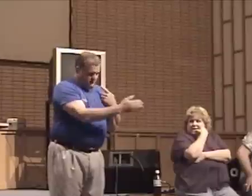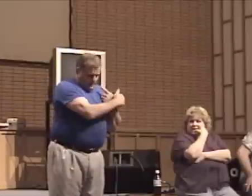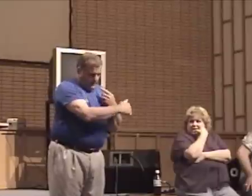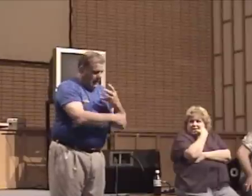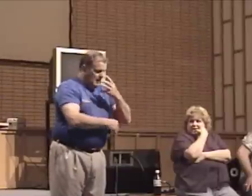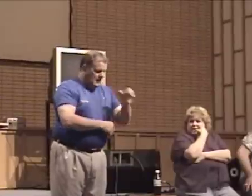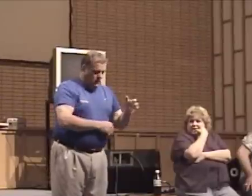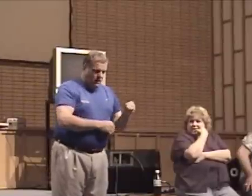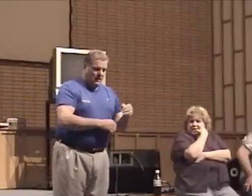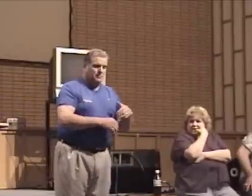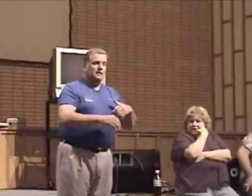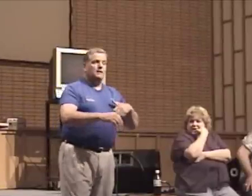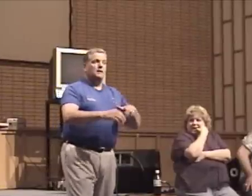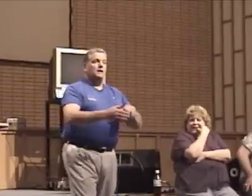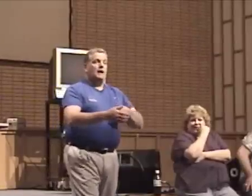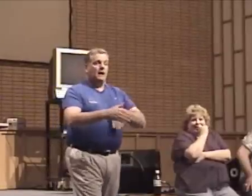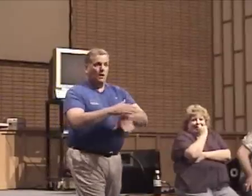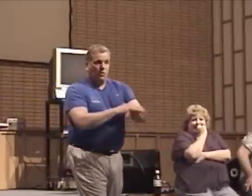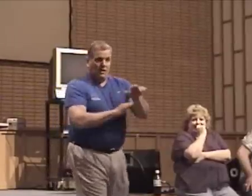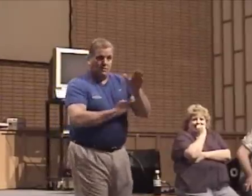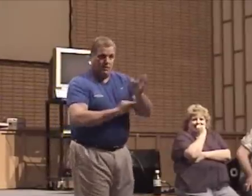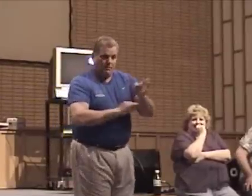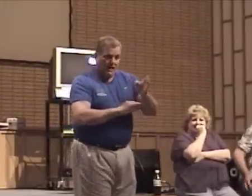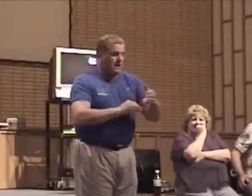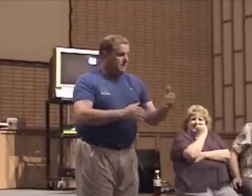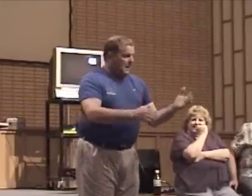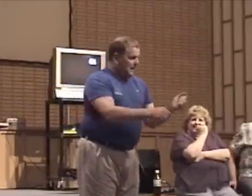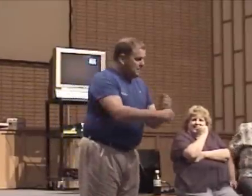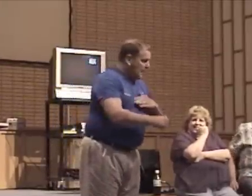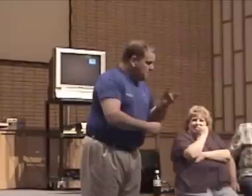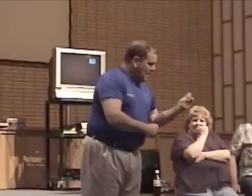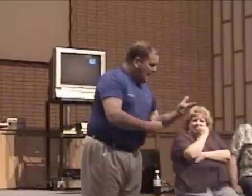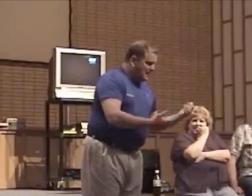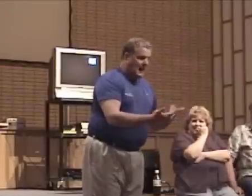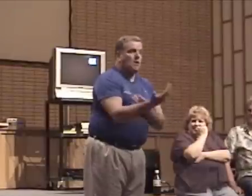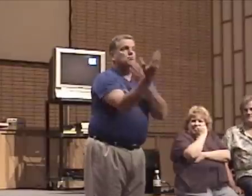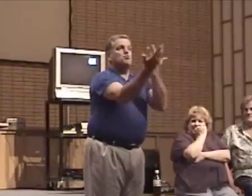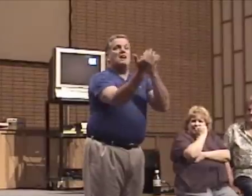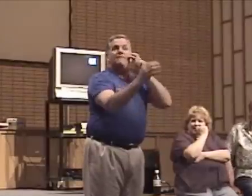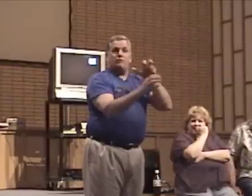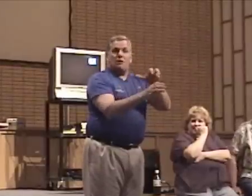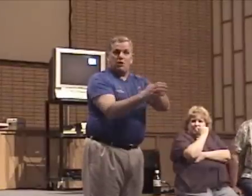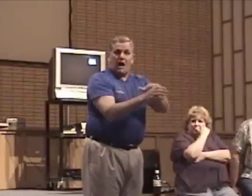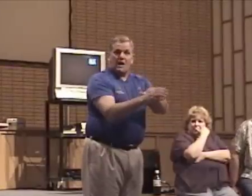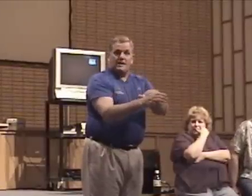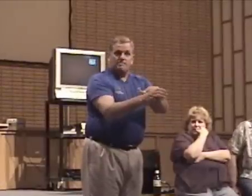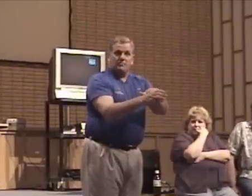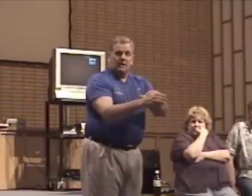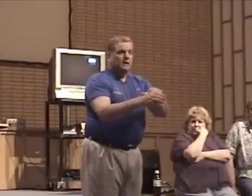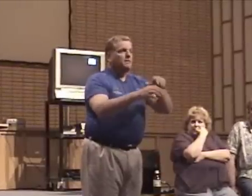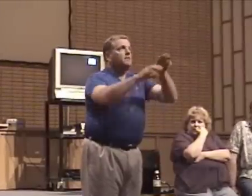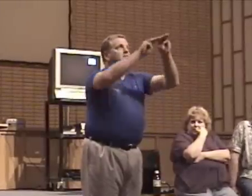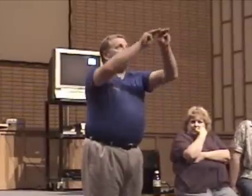I ignored everything. I get my bag, and I'm waiting for my ride. There's a